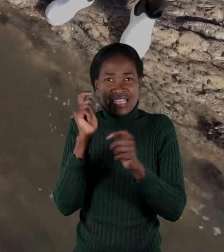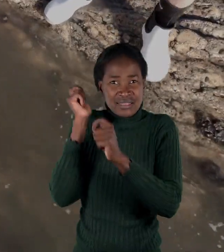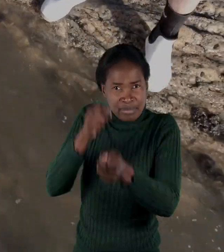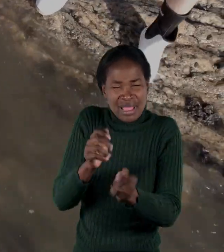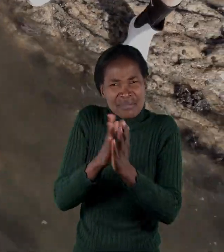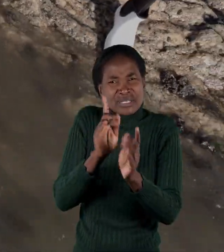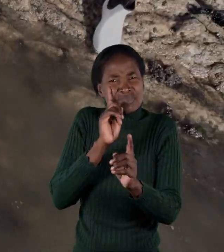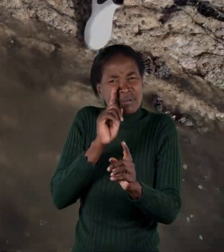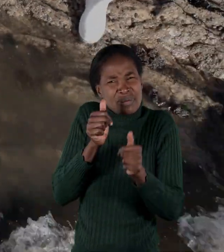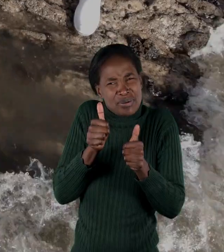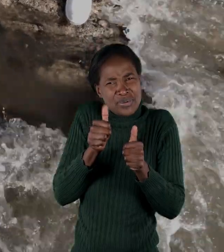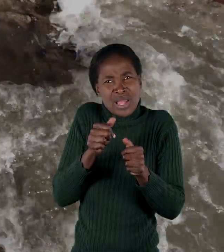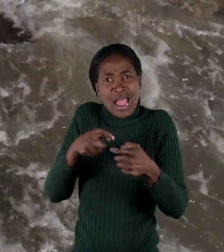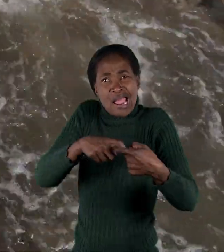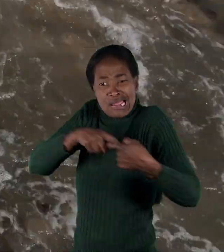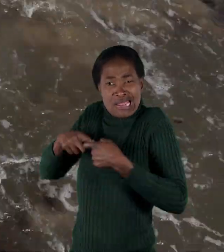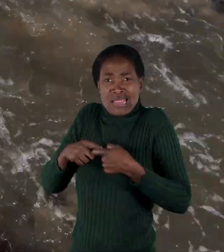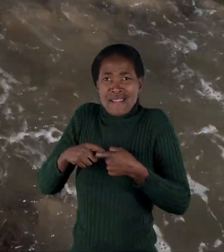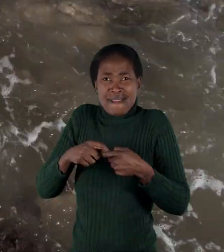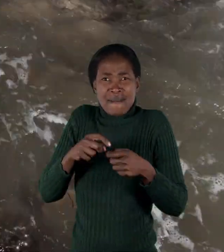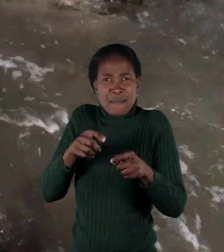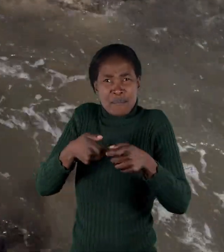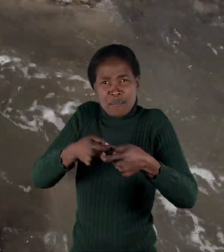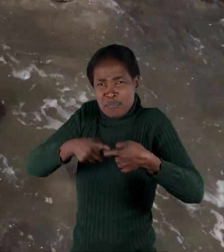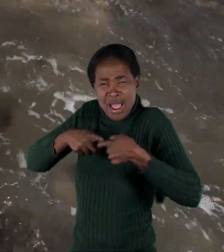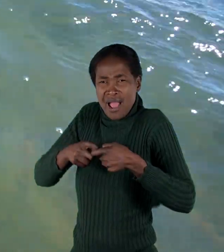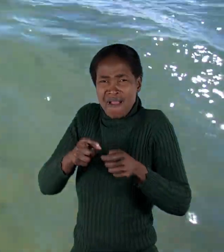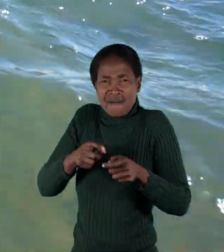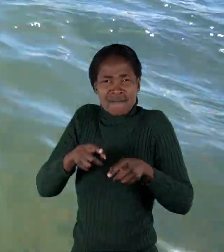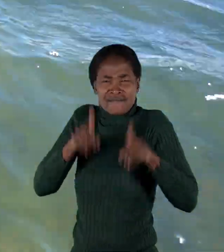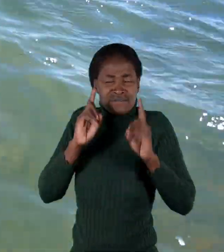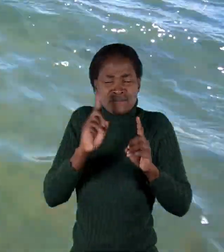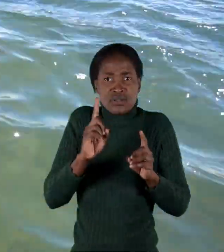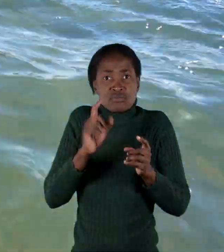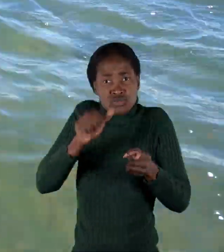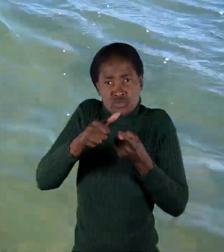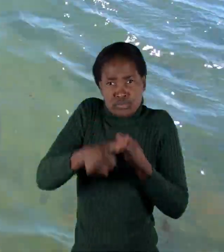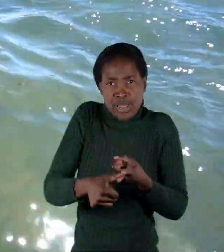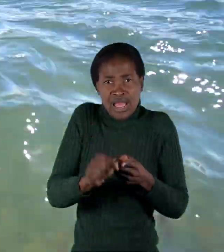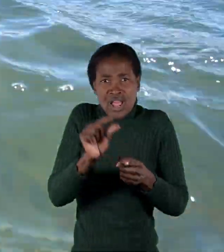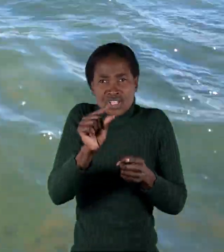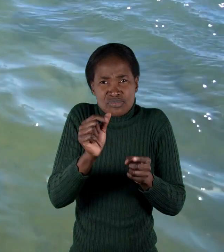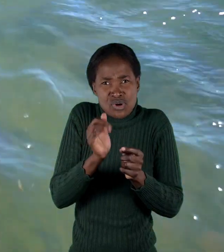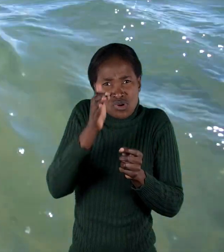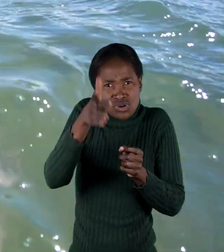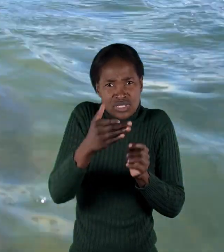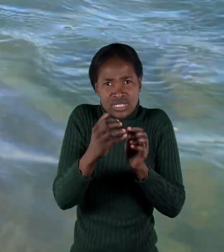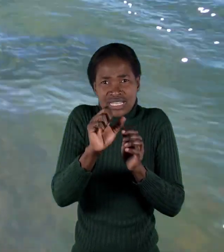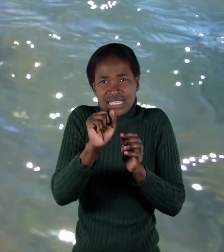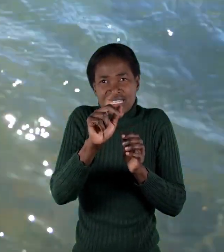pull these animals by their tails. You can injure them that way. For small sharks and skates and rays, try to remove the hook